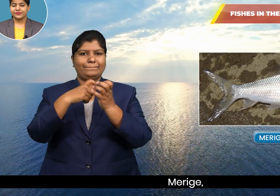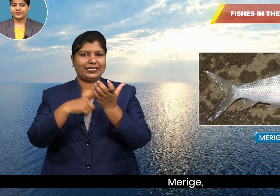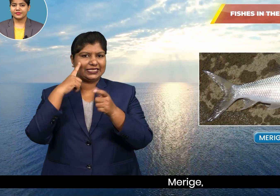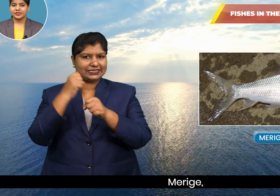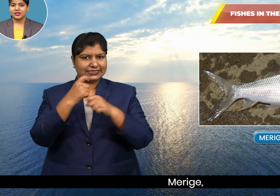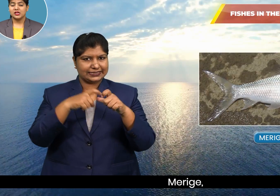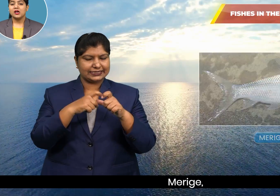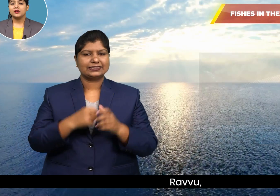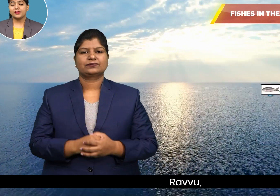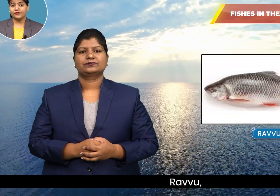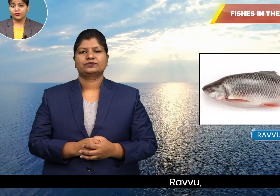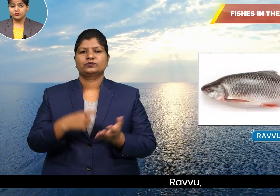Ravvu,